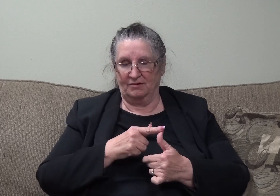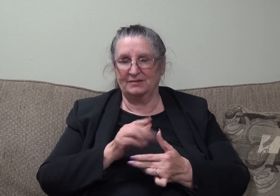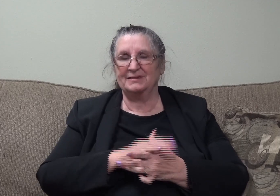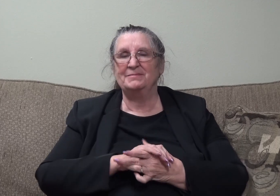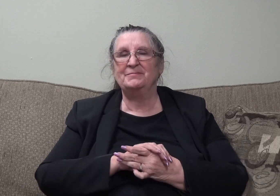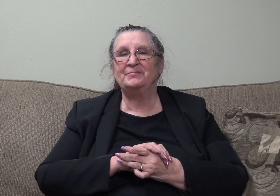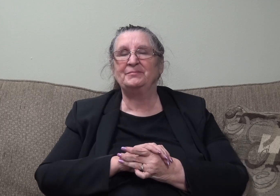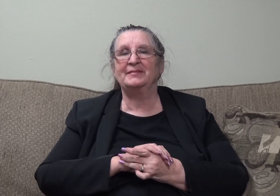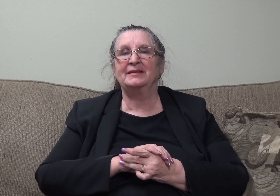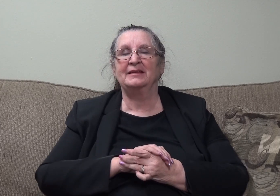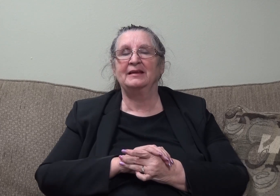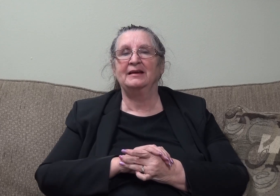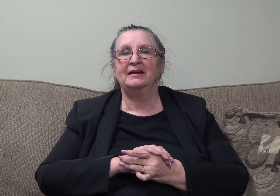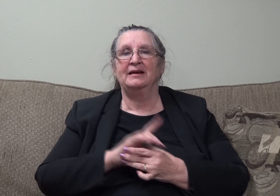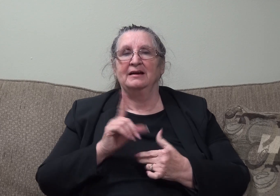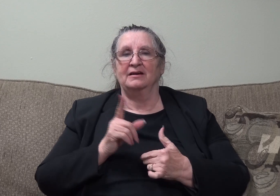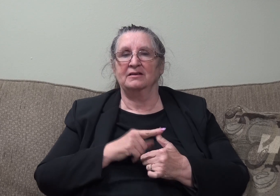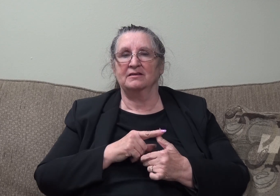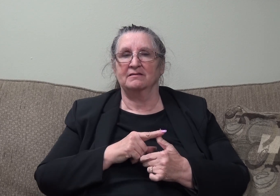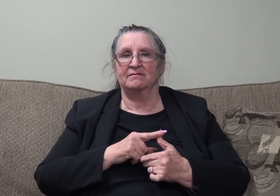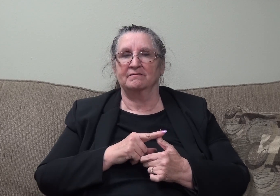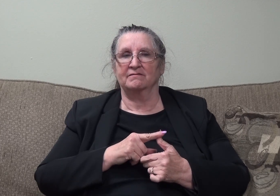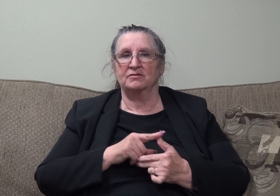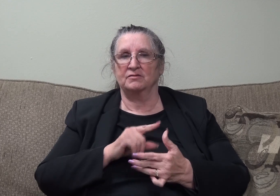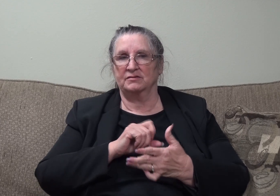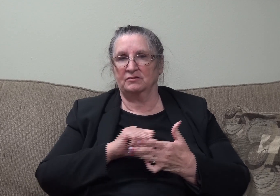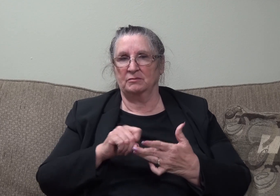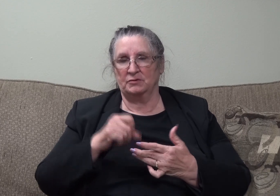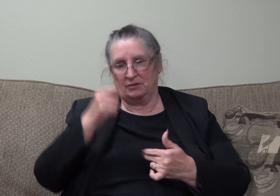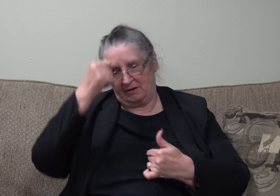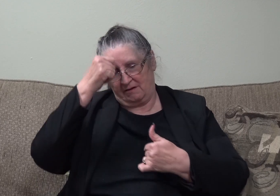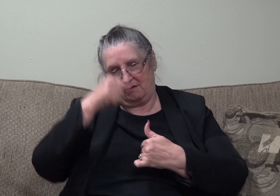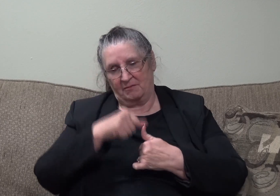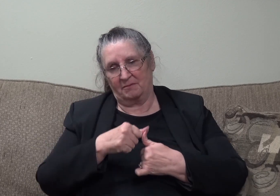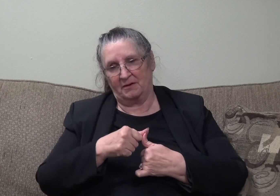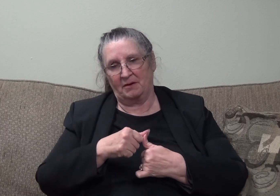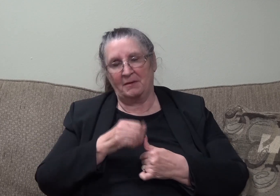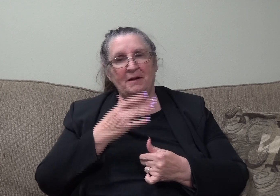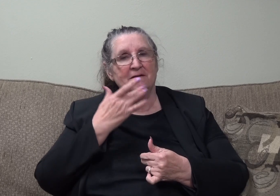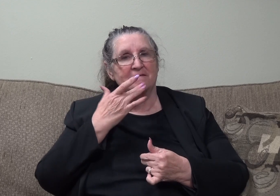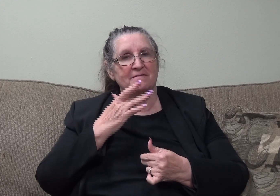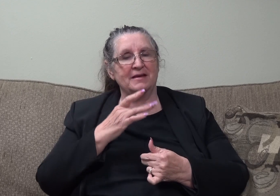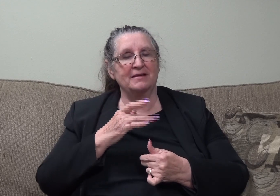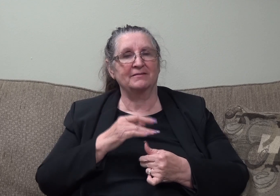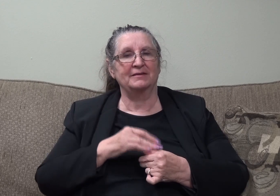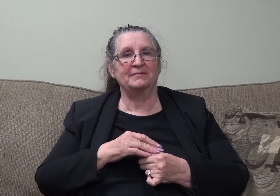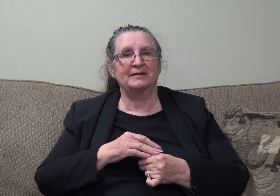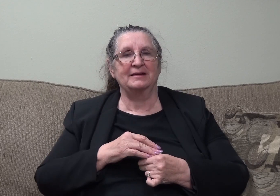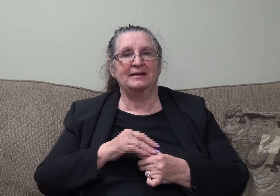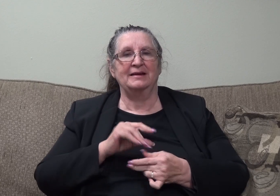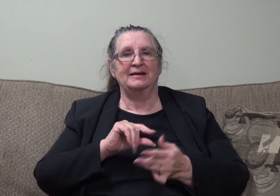So, the very first one that came to mind and one of my favorite ones in the Bible is, of course, Genesis 1.1.